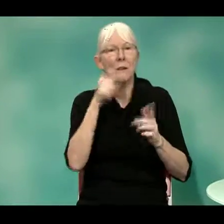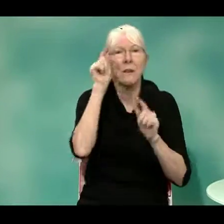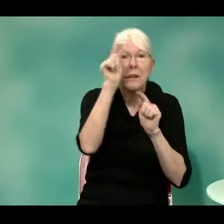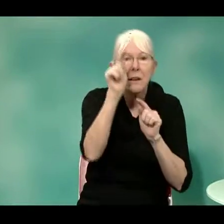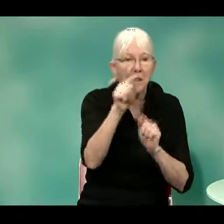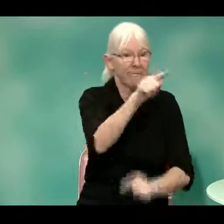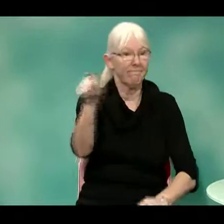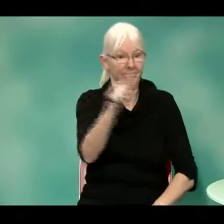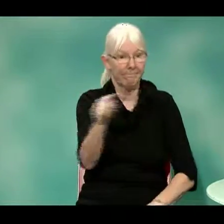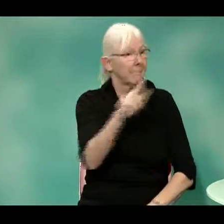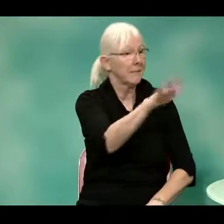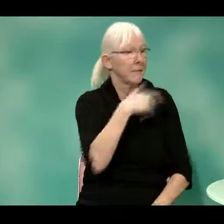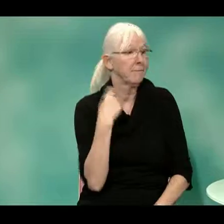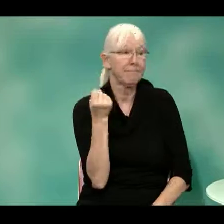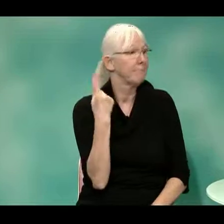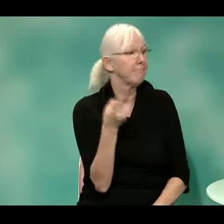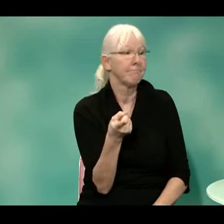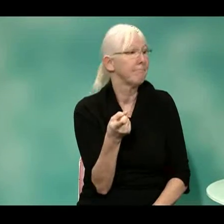through automatically. So they showed me all of that.